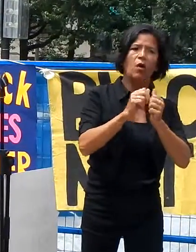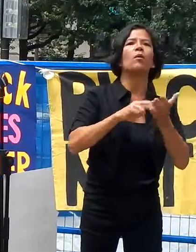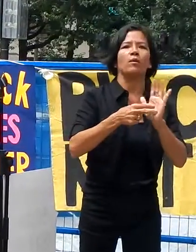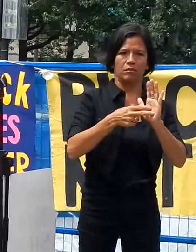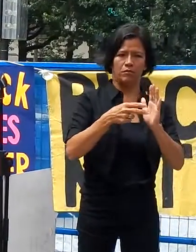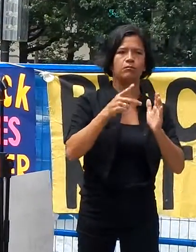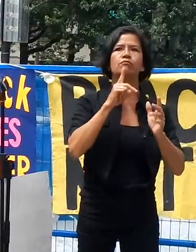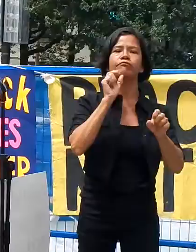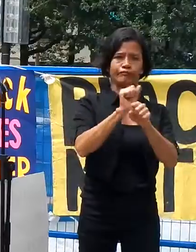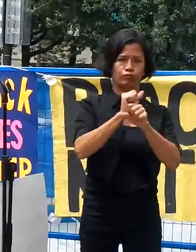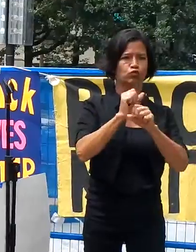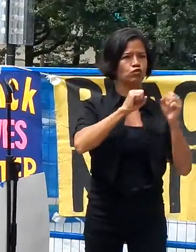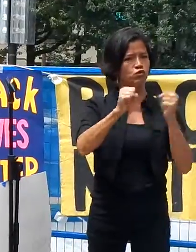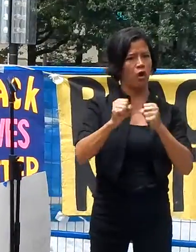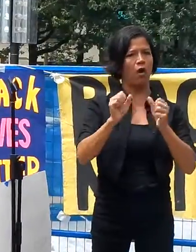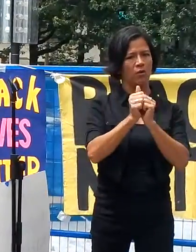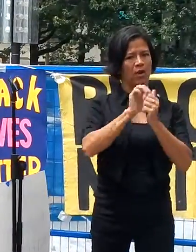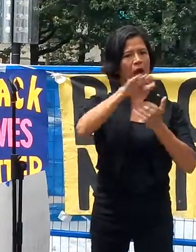unity.